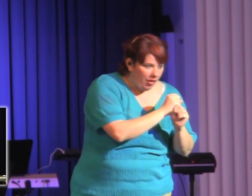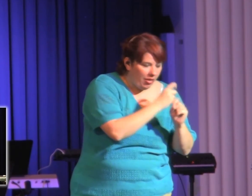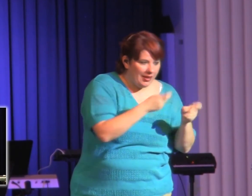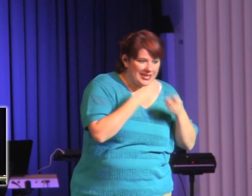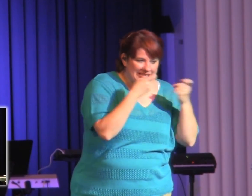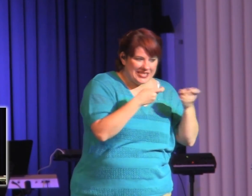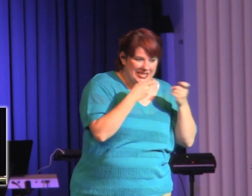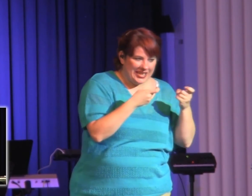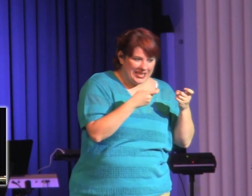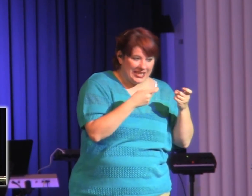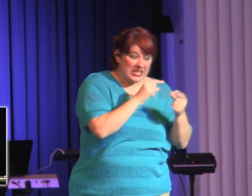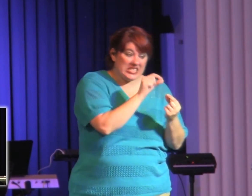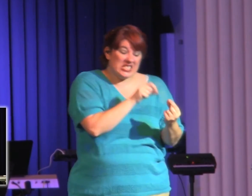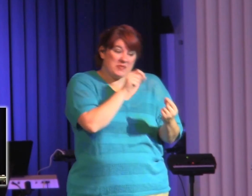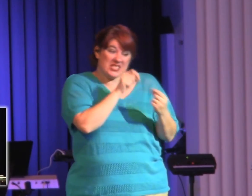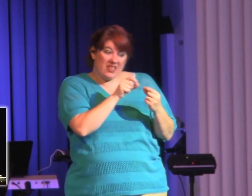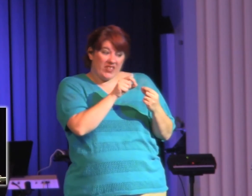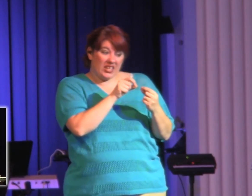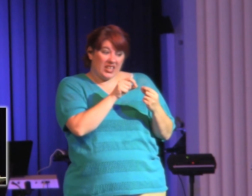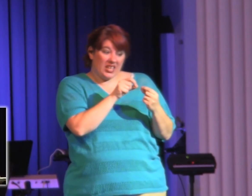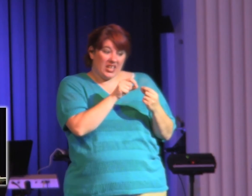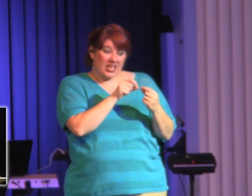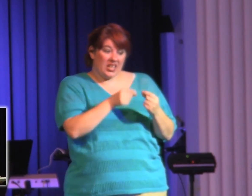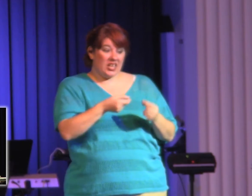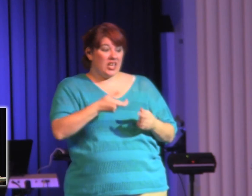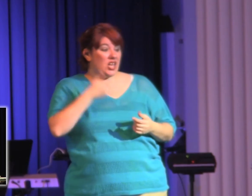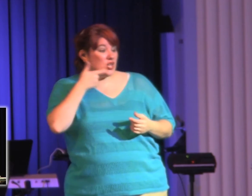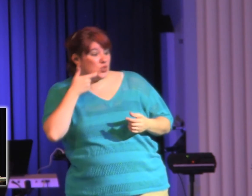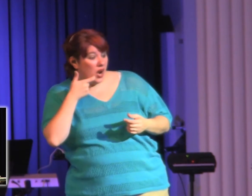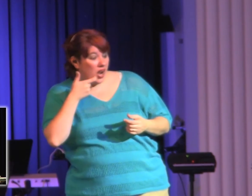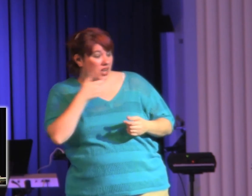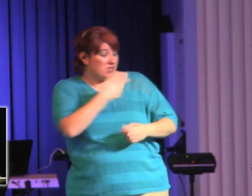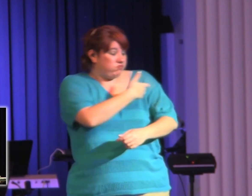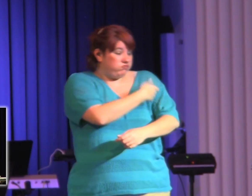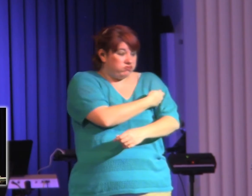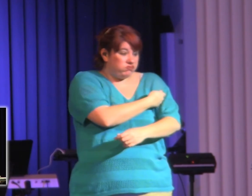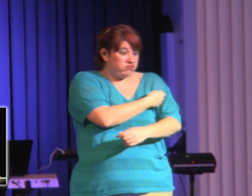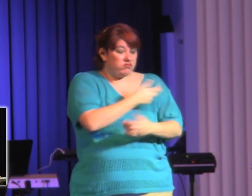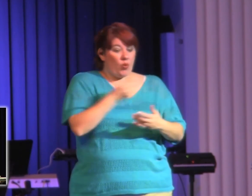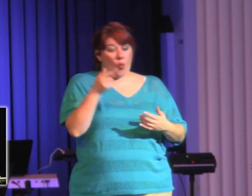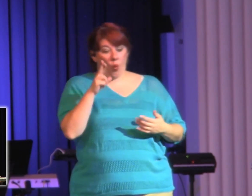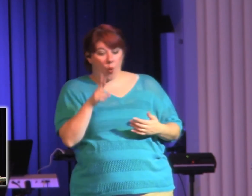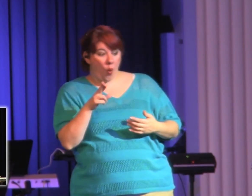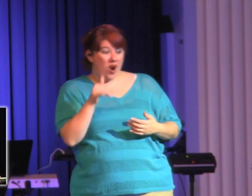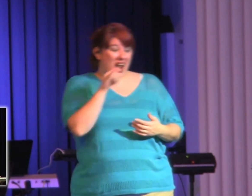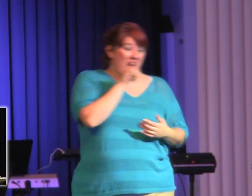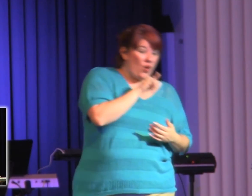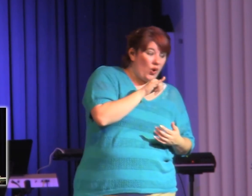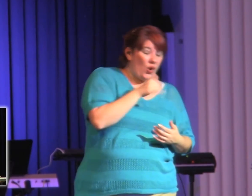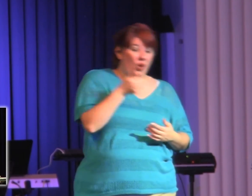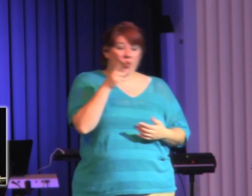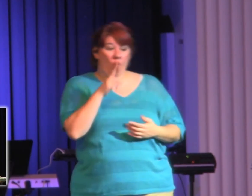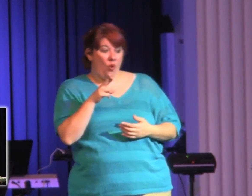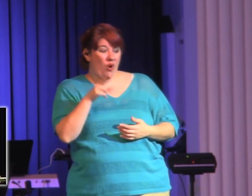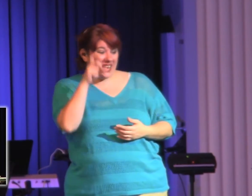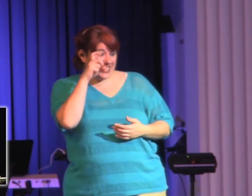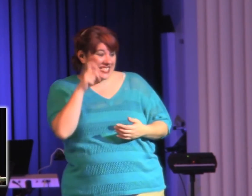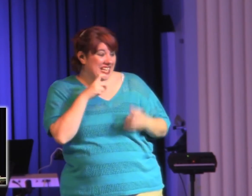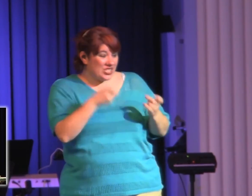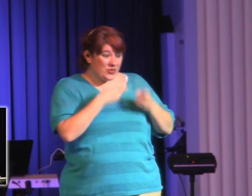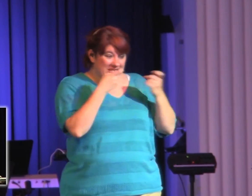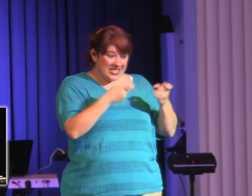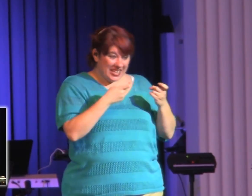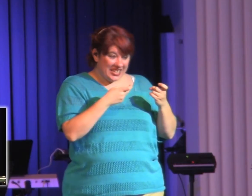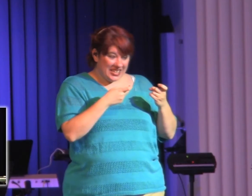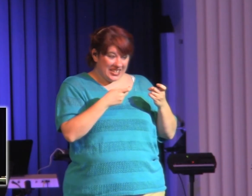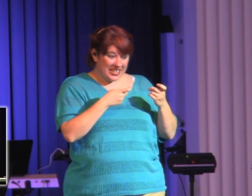is, number one, pull themselves out of community, and then they reattach themselves to another community. And what that